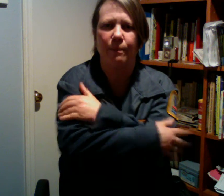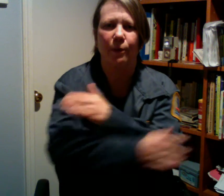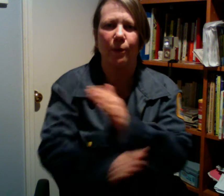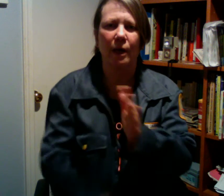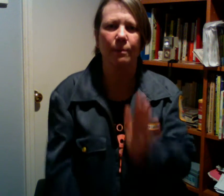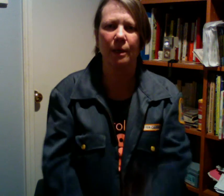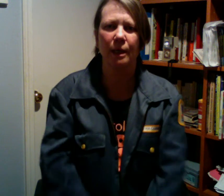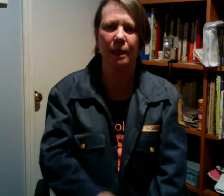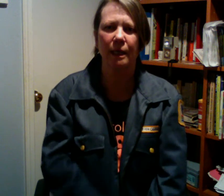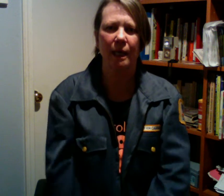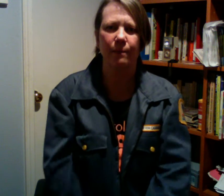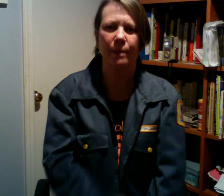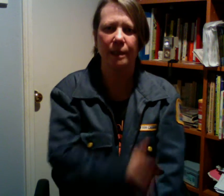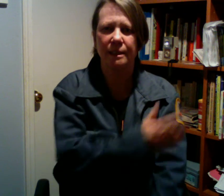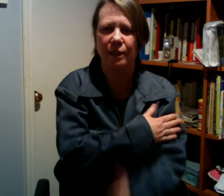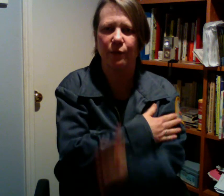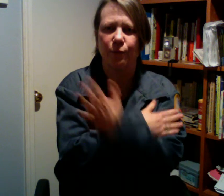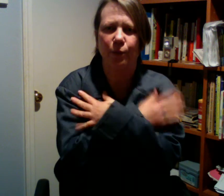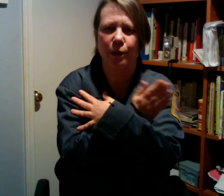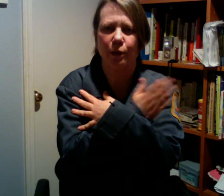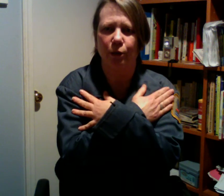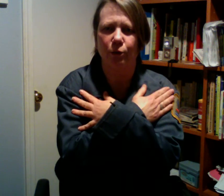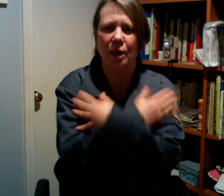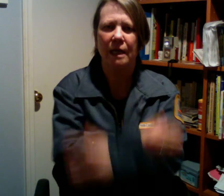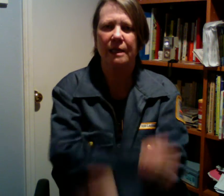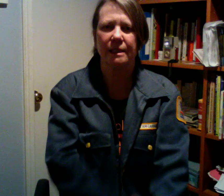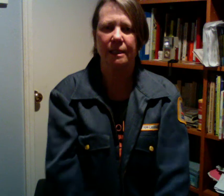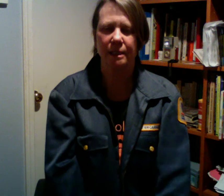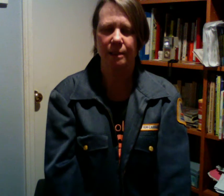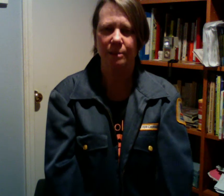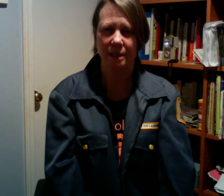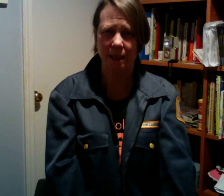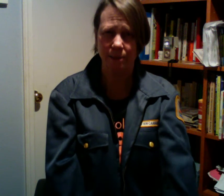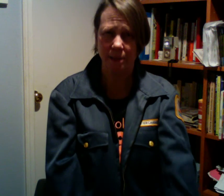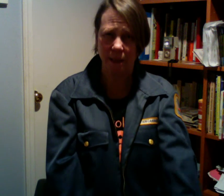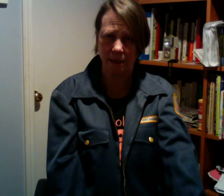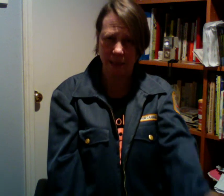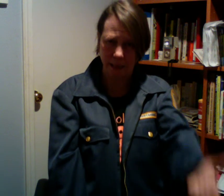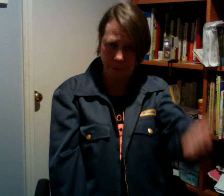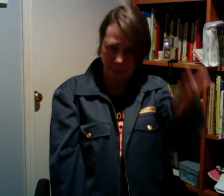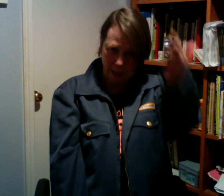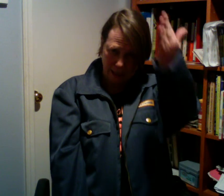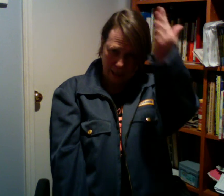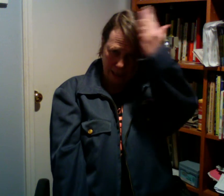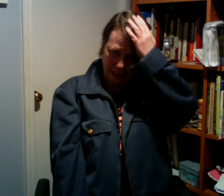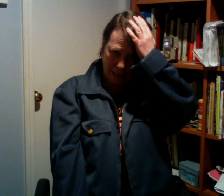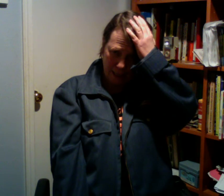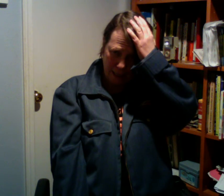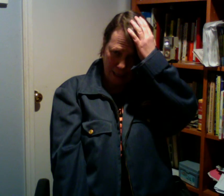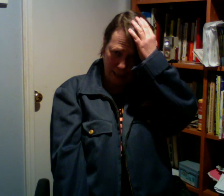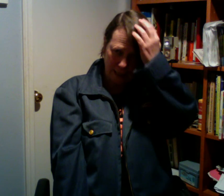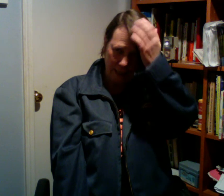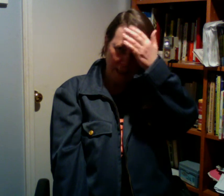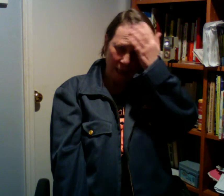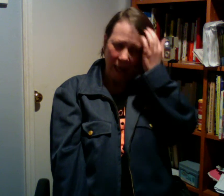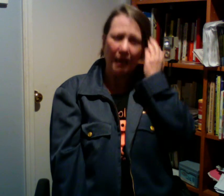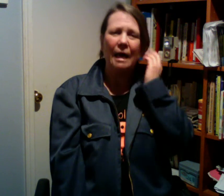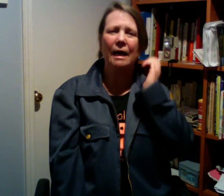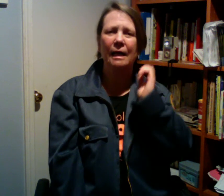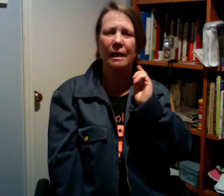I'm gonna dab myself with glue. Stick some stamps on top of my head. I'm gonna